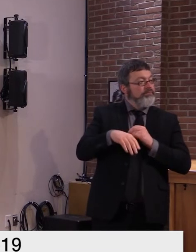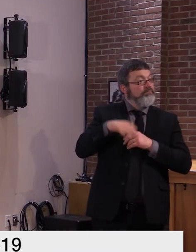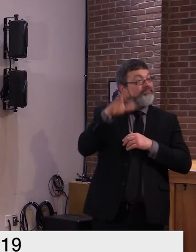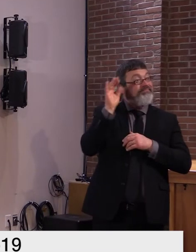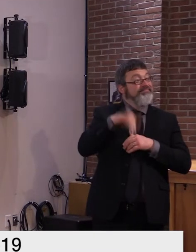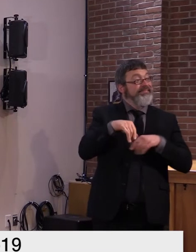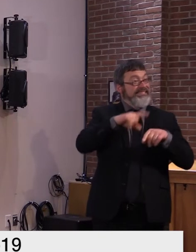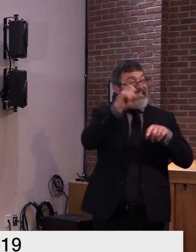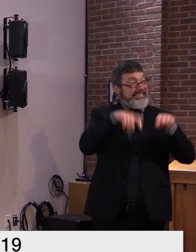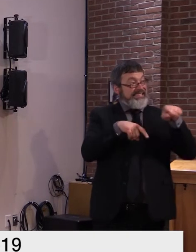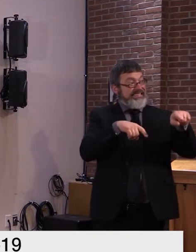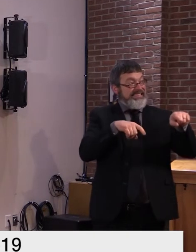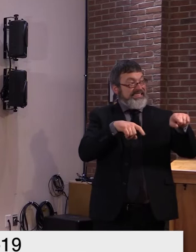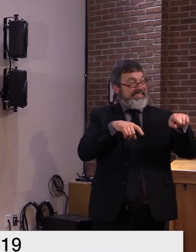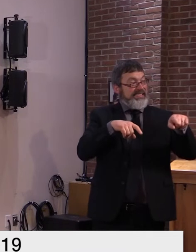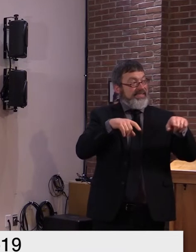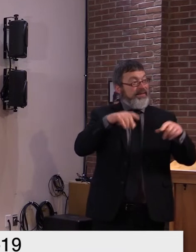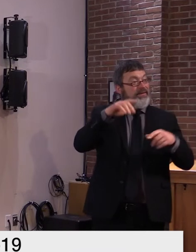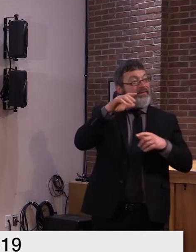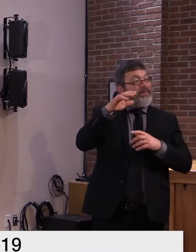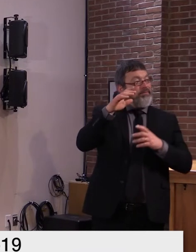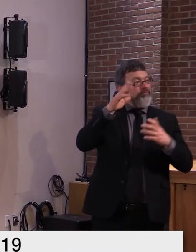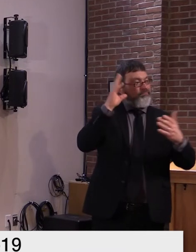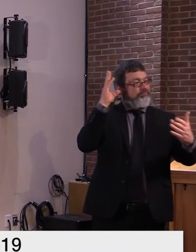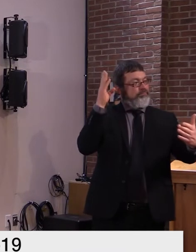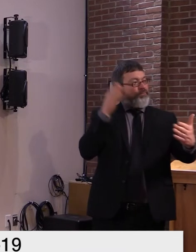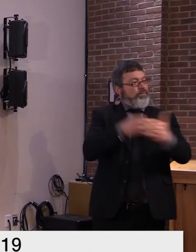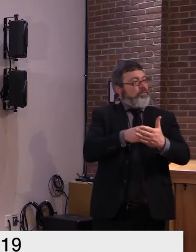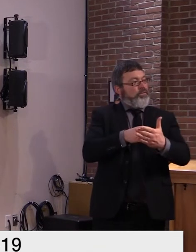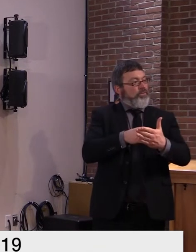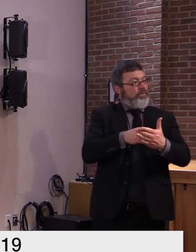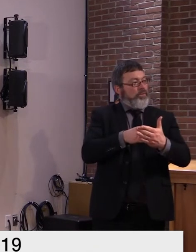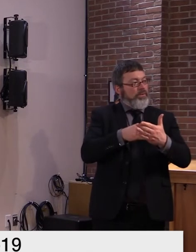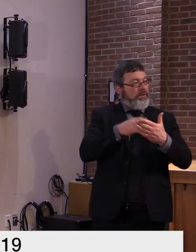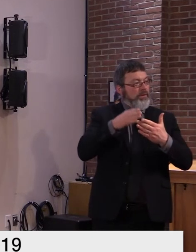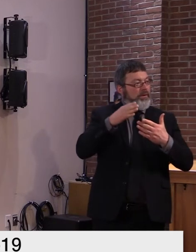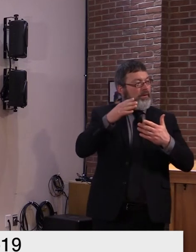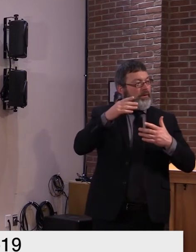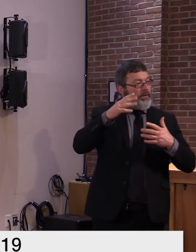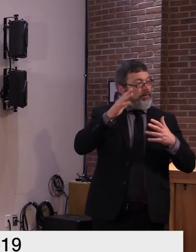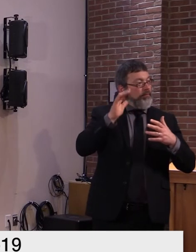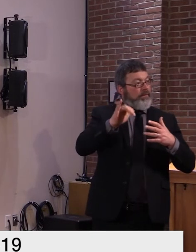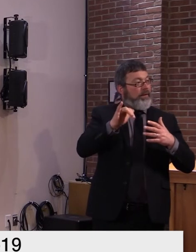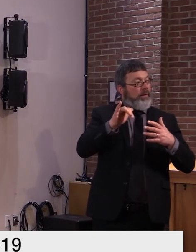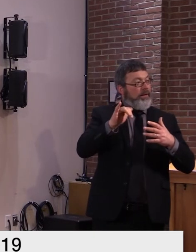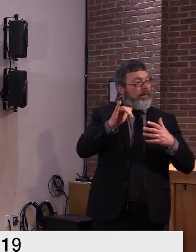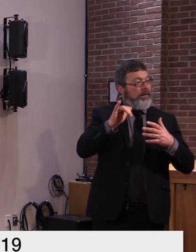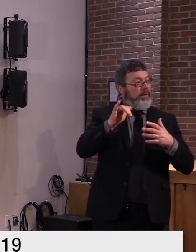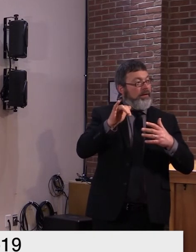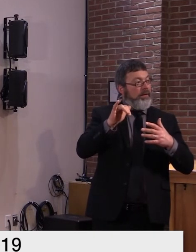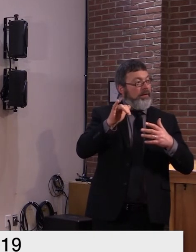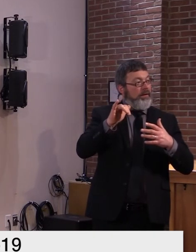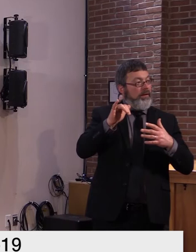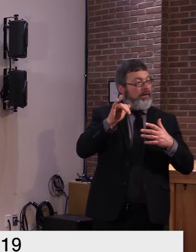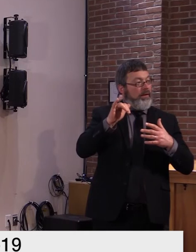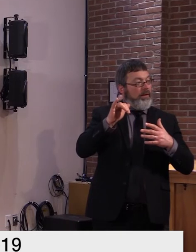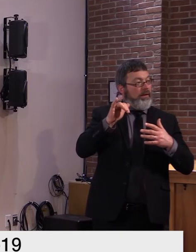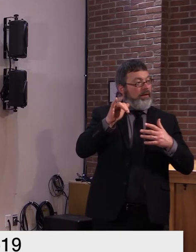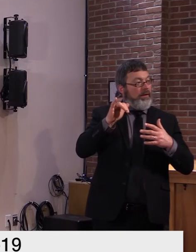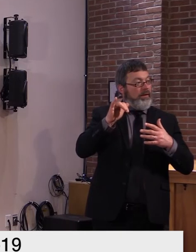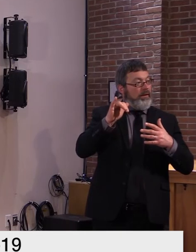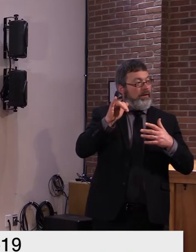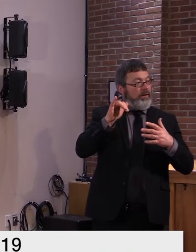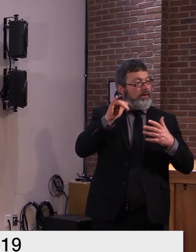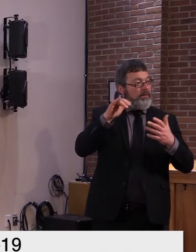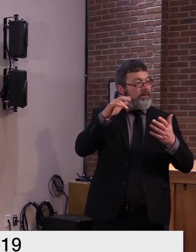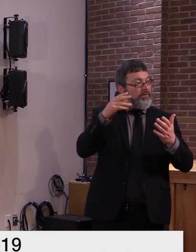and the fact that now more than 100 republicans in congress have signed on to it yeah um i think it's bizarre in a lot of respects i think